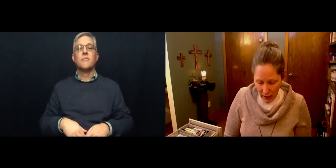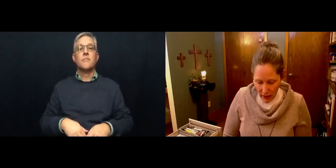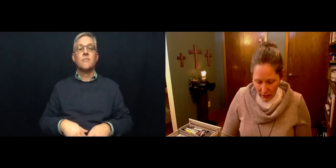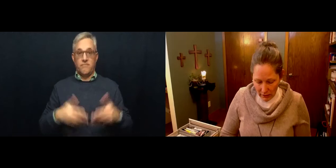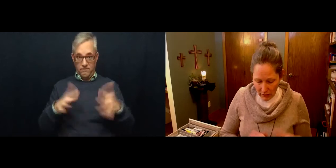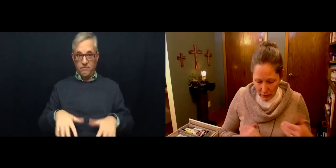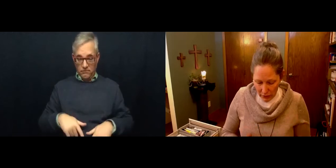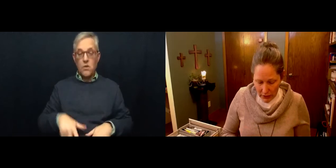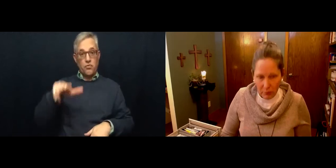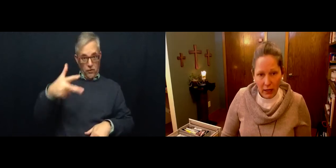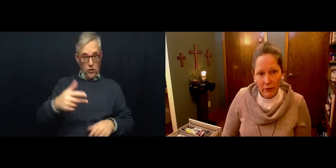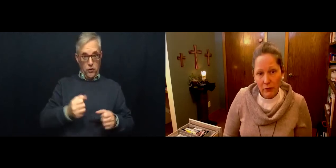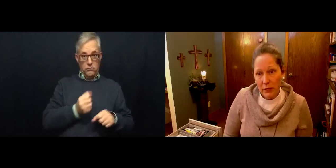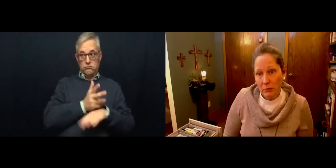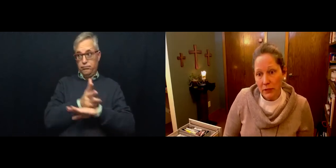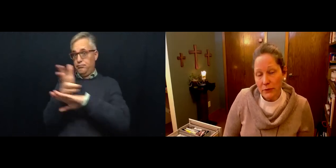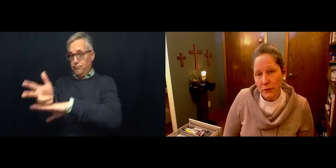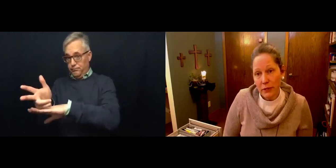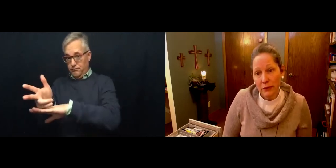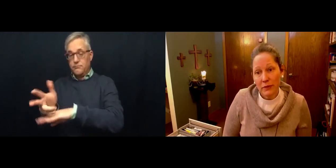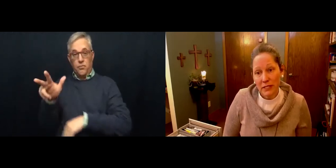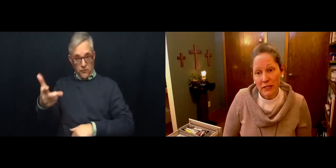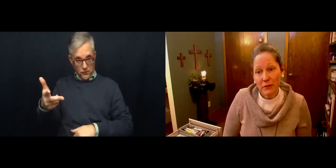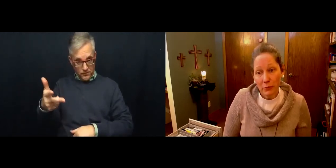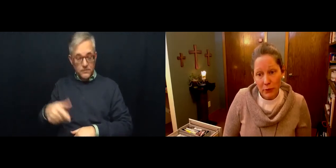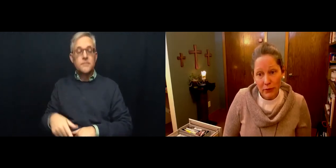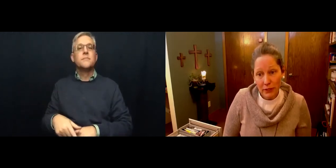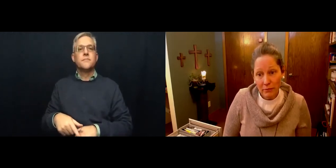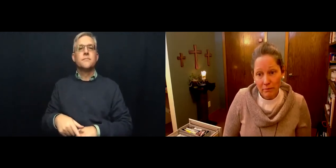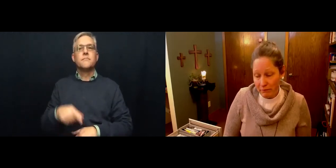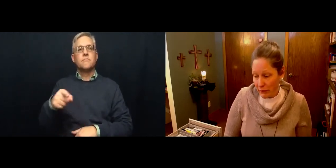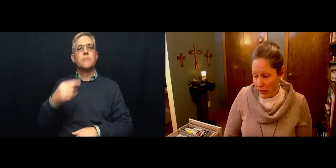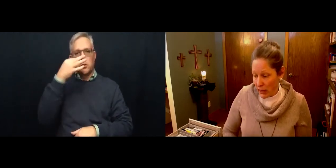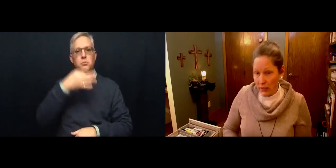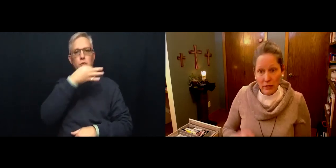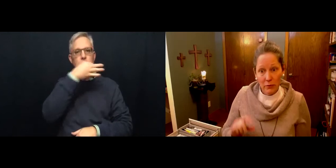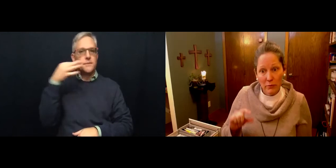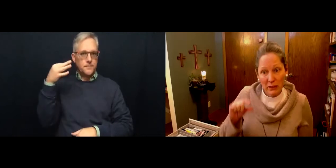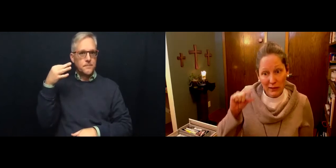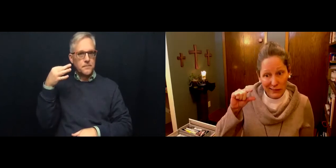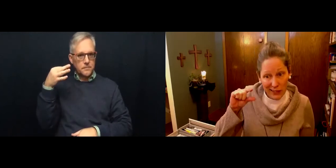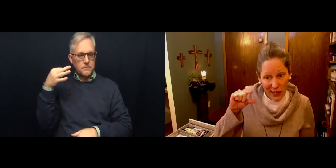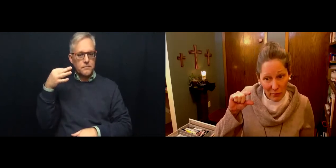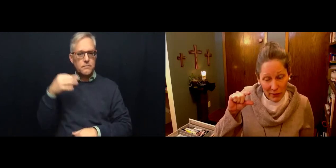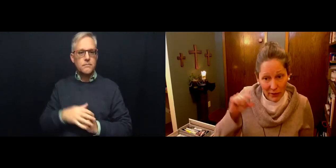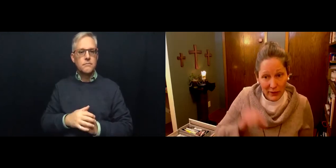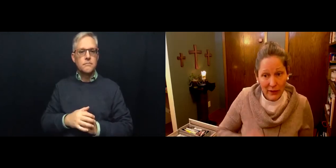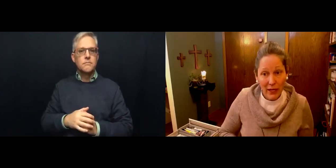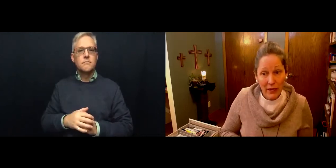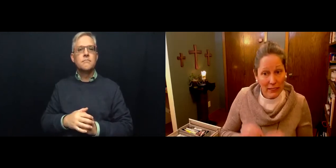And then the third spot, there will be a place where you can receive communion. And it will be a little cup that is